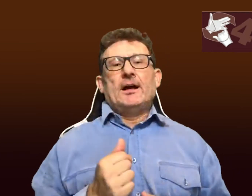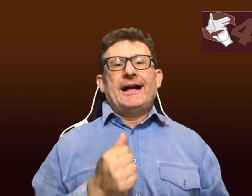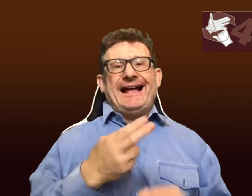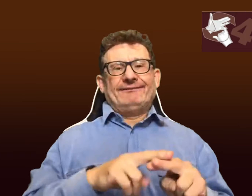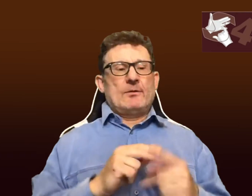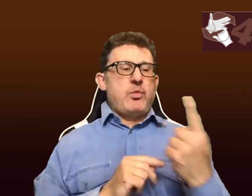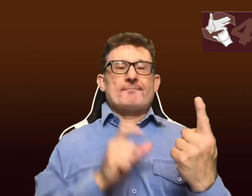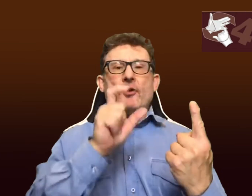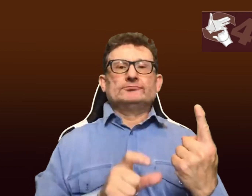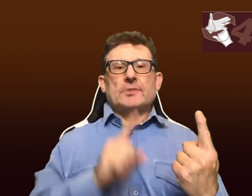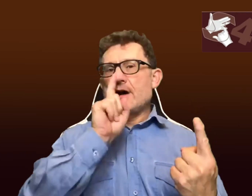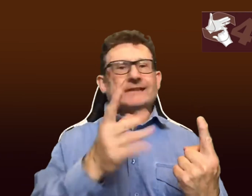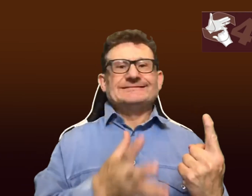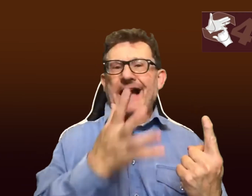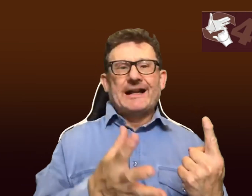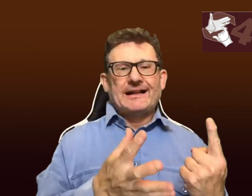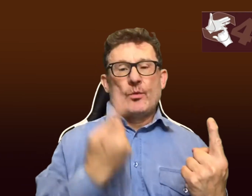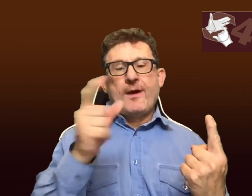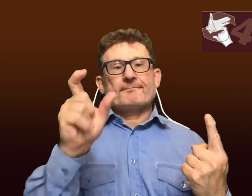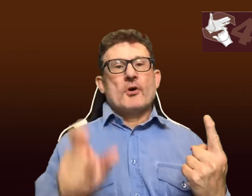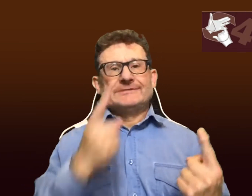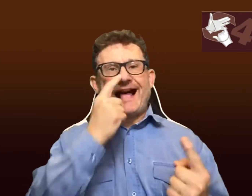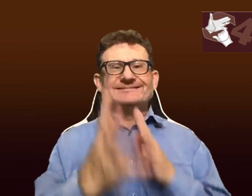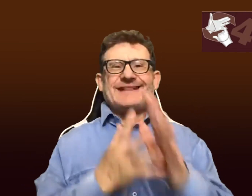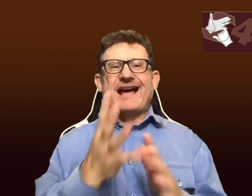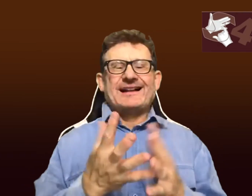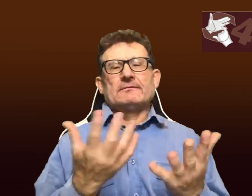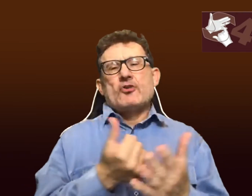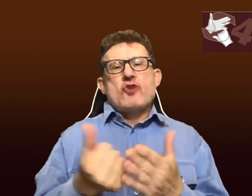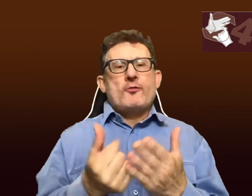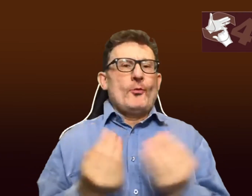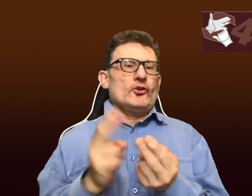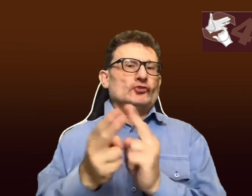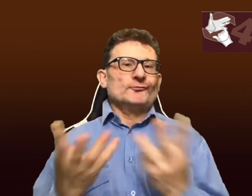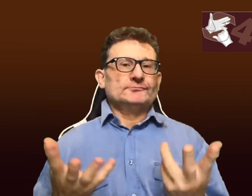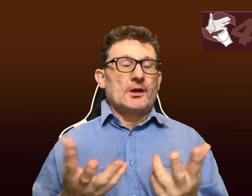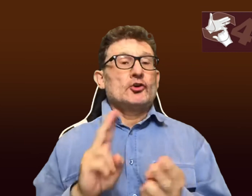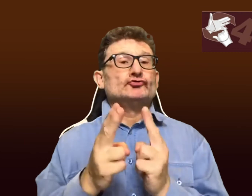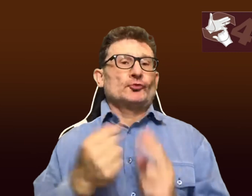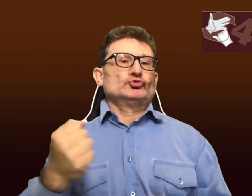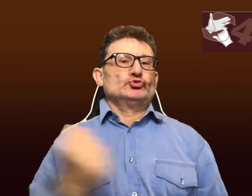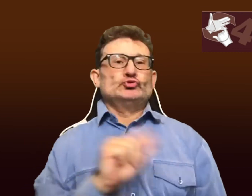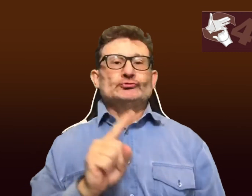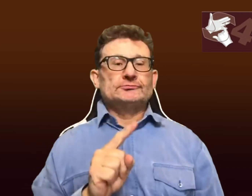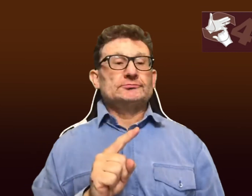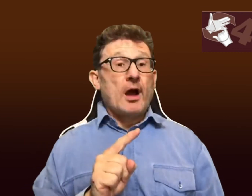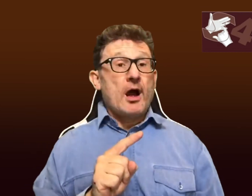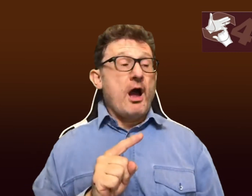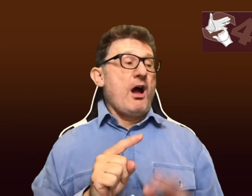what I mean by that is if you had someone who can't sign and someone who can sign, normally you would have an interpreter. And the interpreter